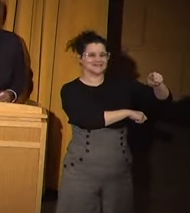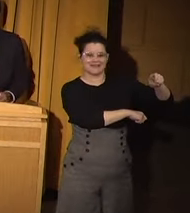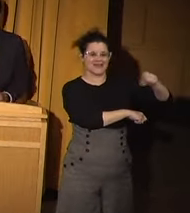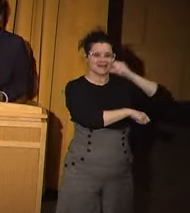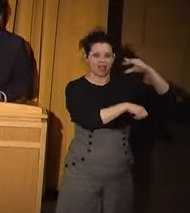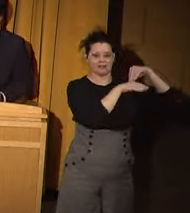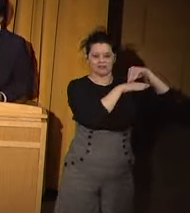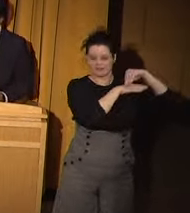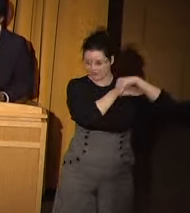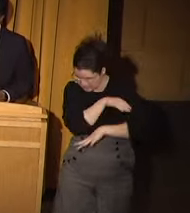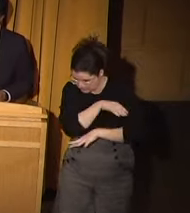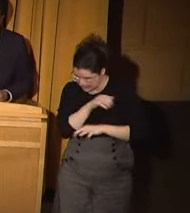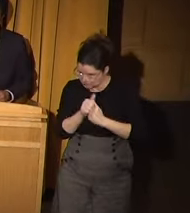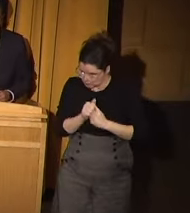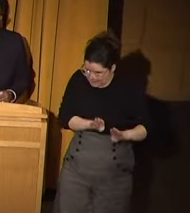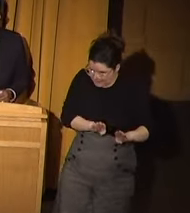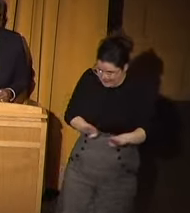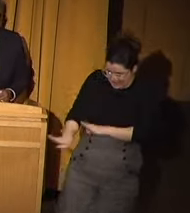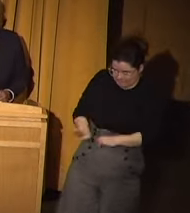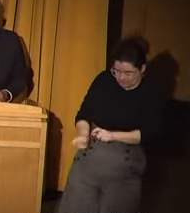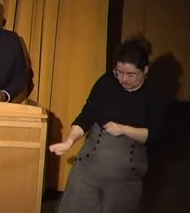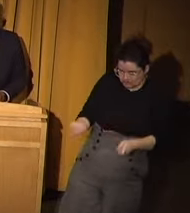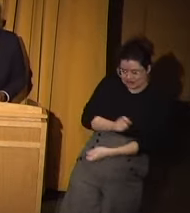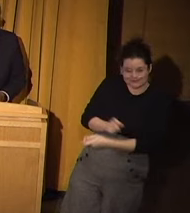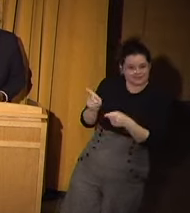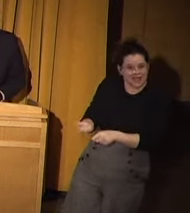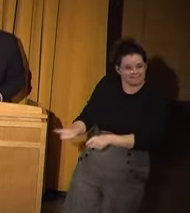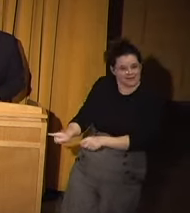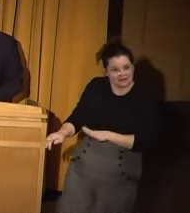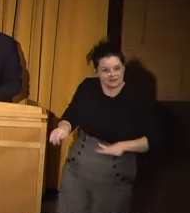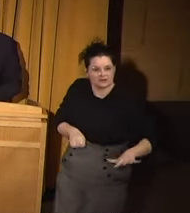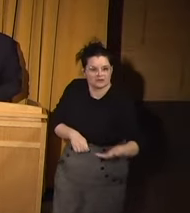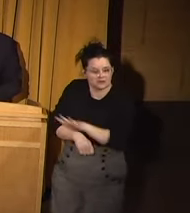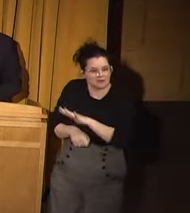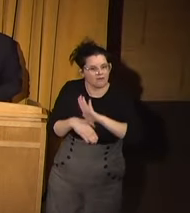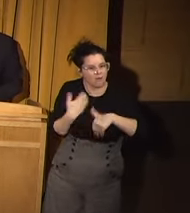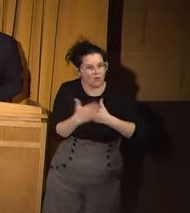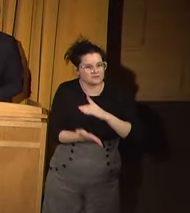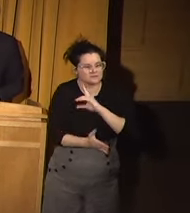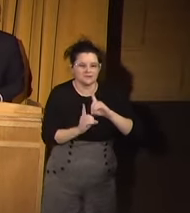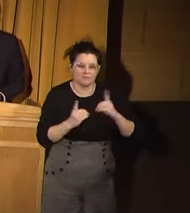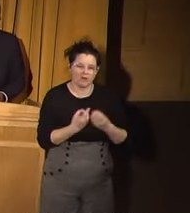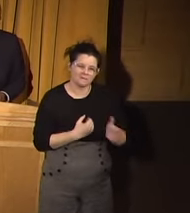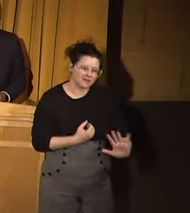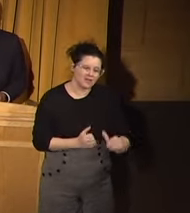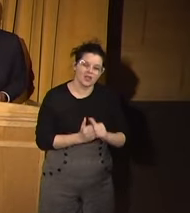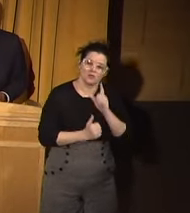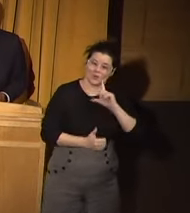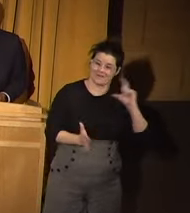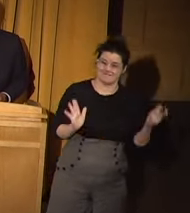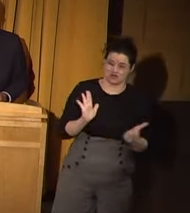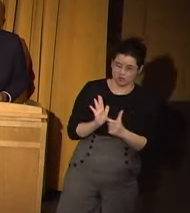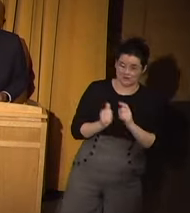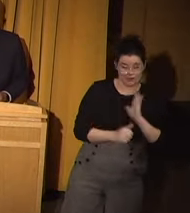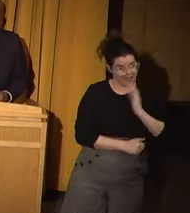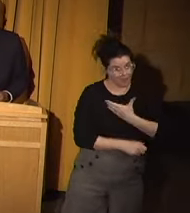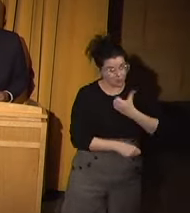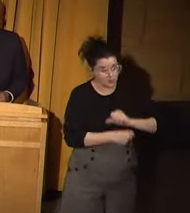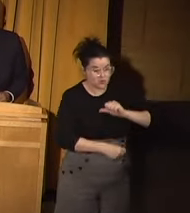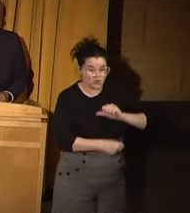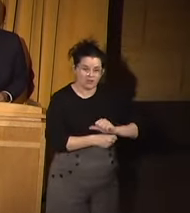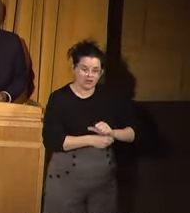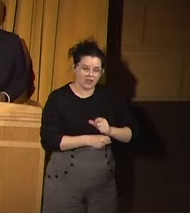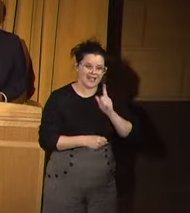always lead to behavioral changes throughout the entire department. What we have found through our work